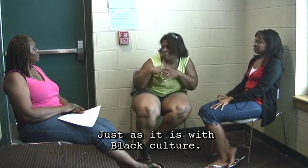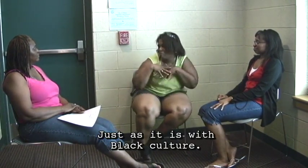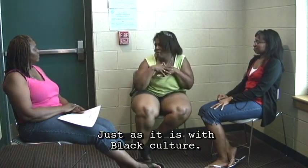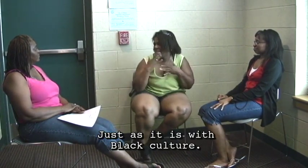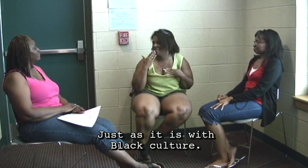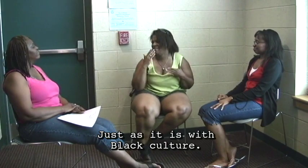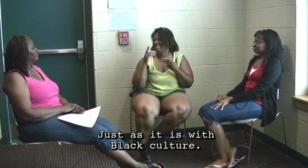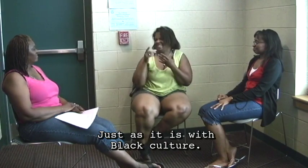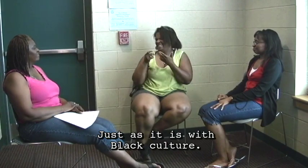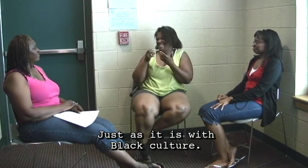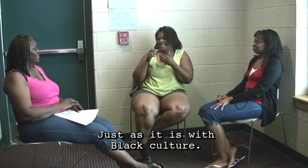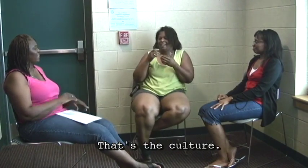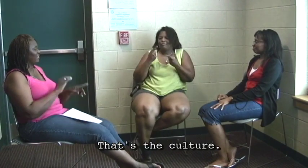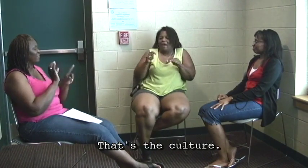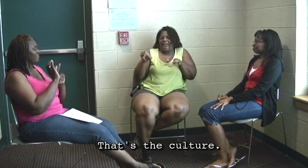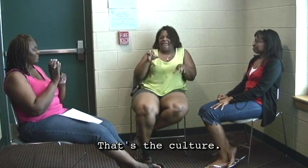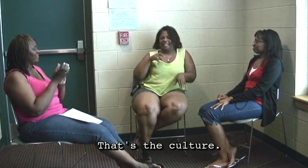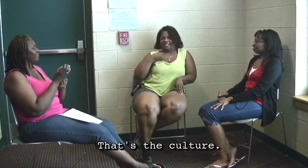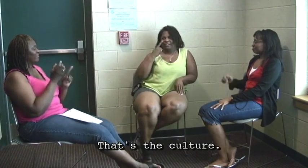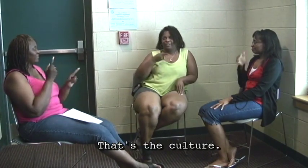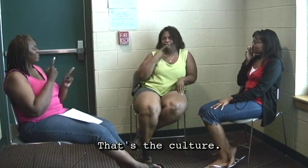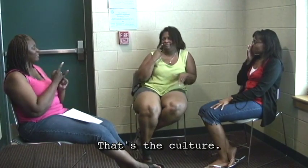just as it is with black culture. That's the culture.